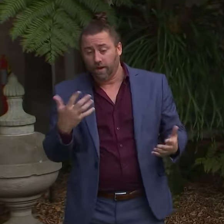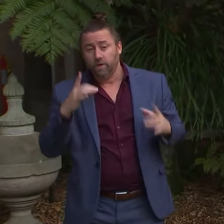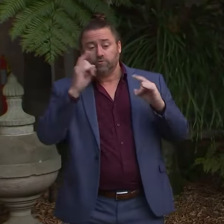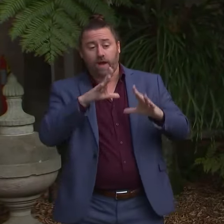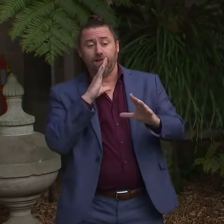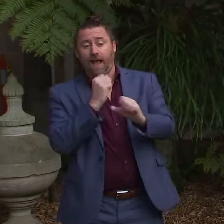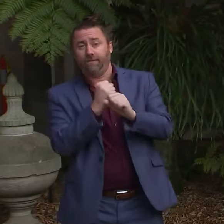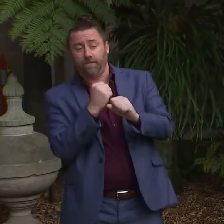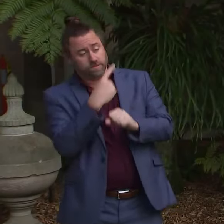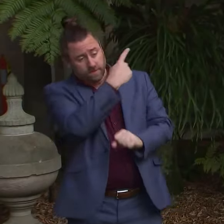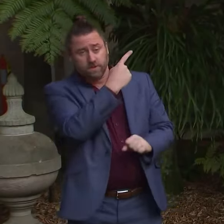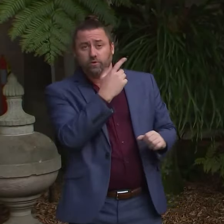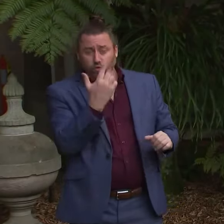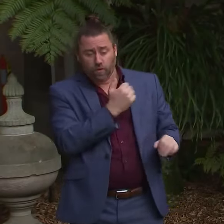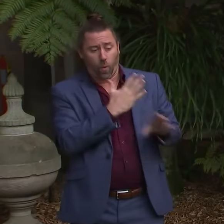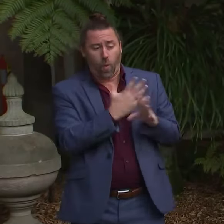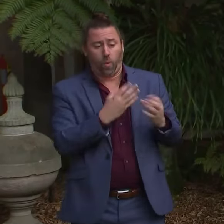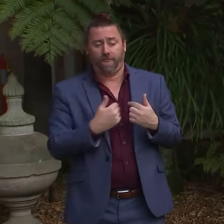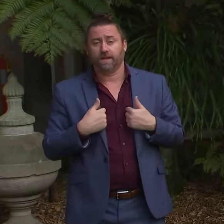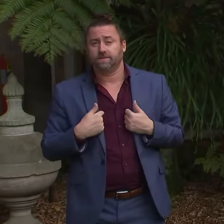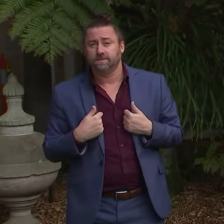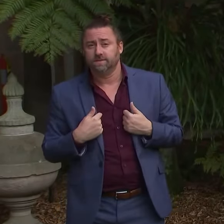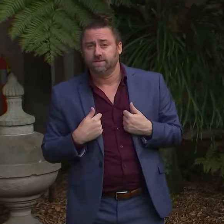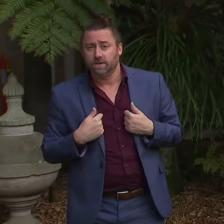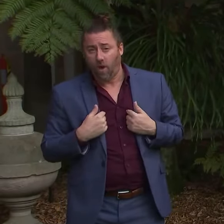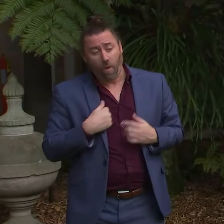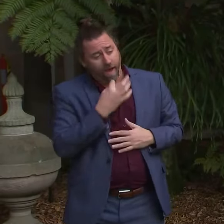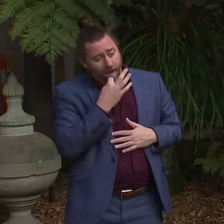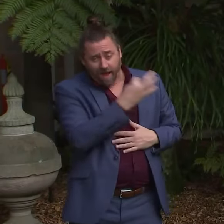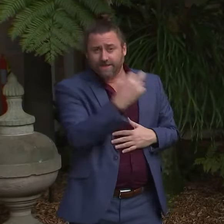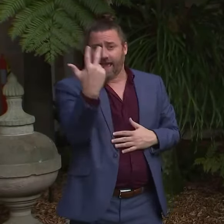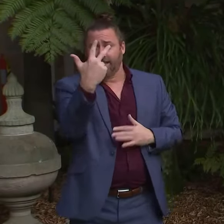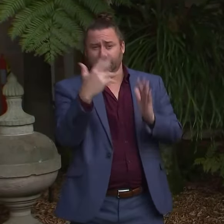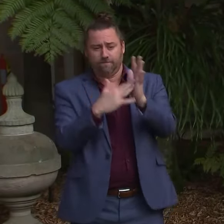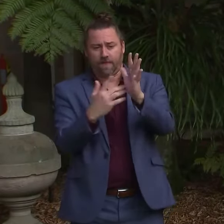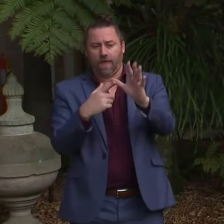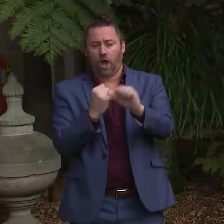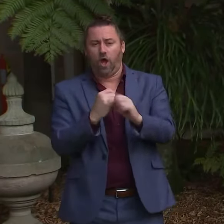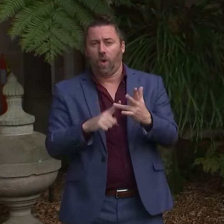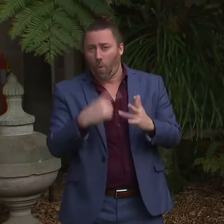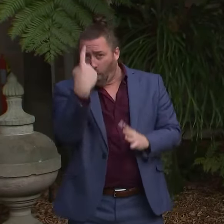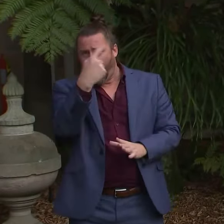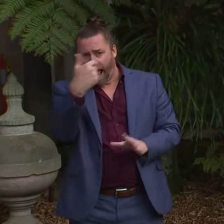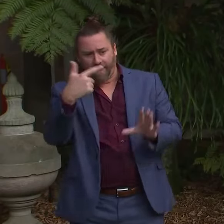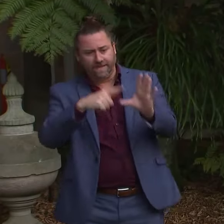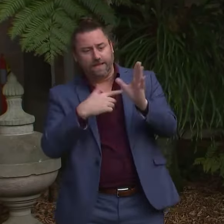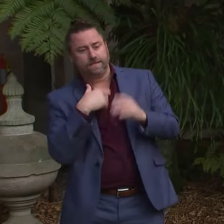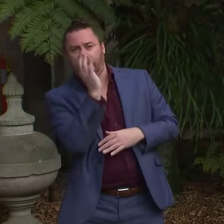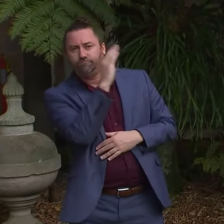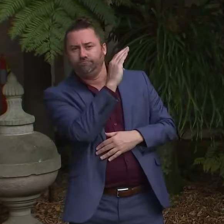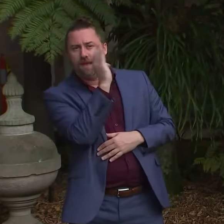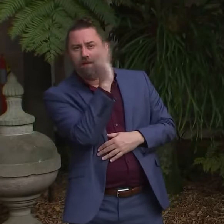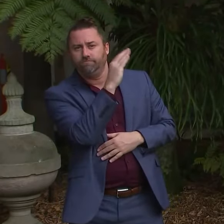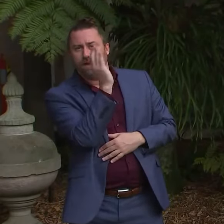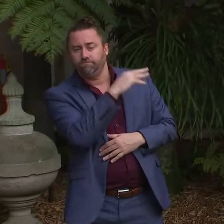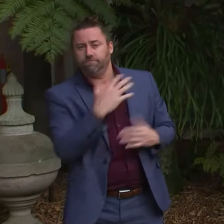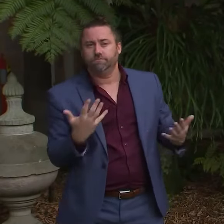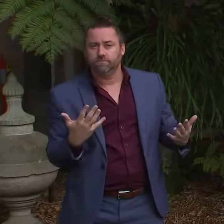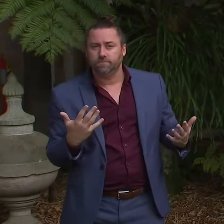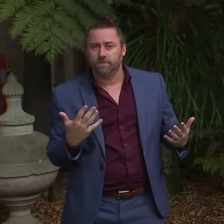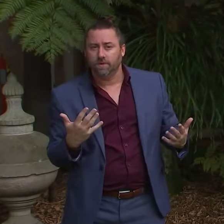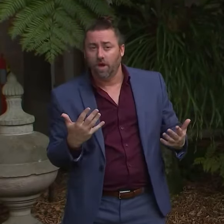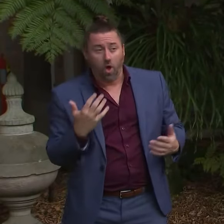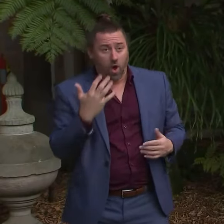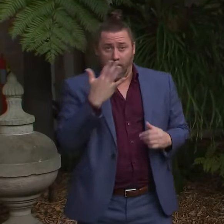Commonwealth didn't partner with us, you know, over 18 months ago to build these facilities. We may have potentially avoided the